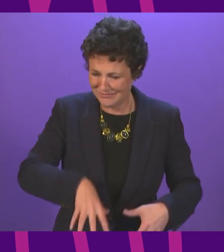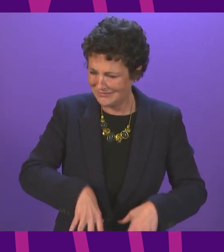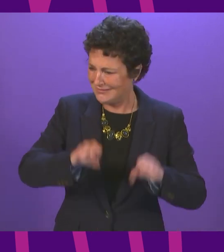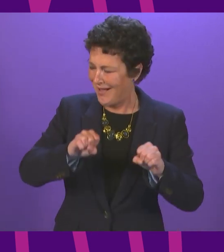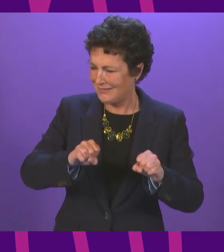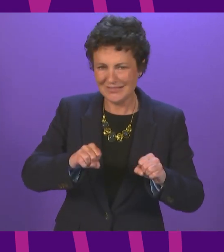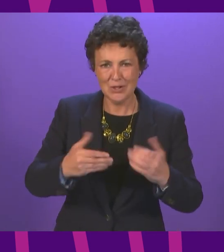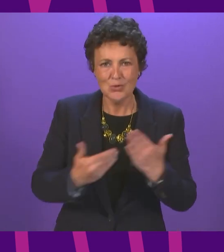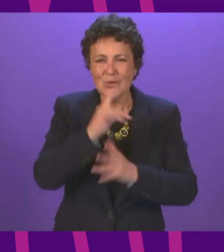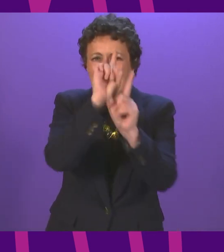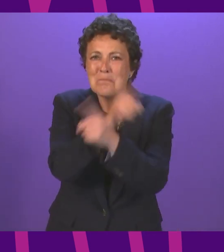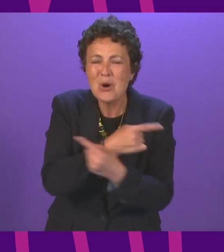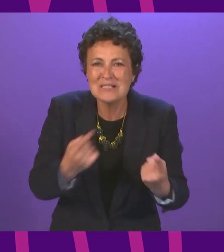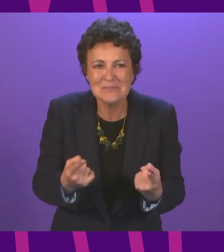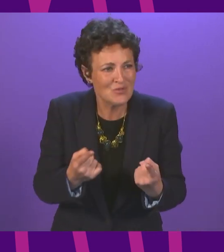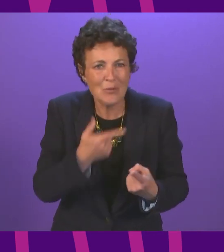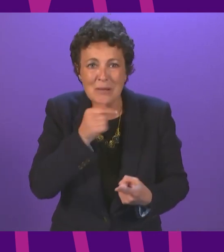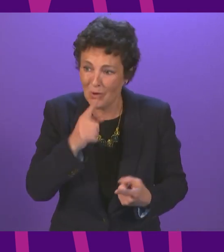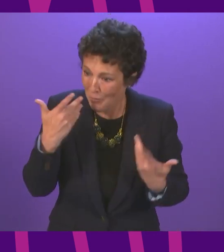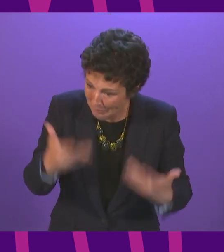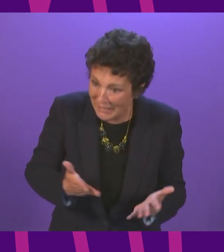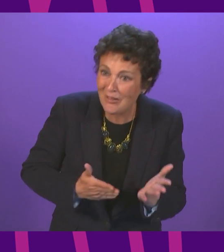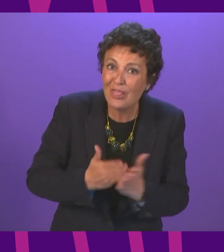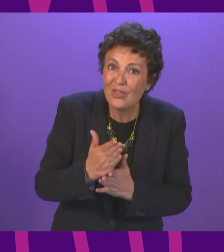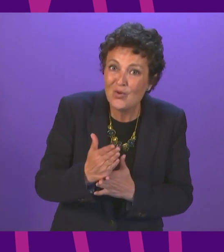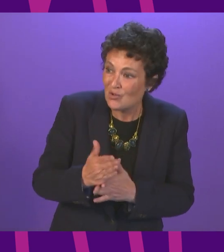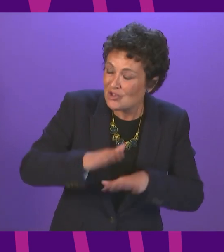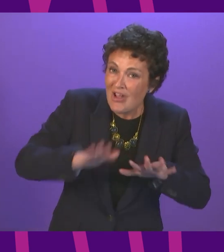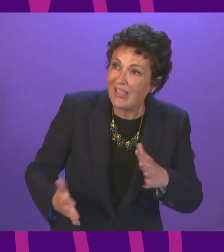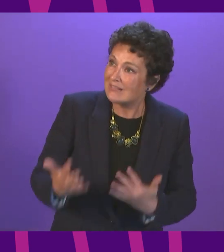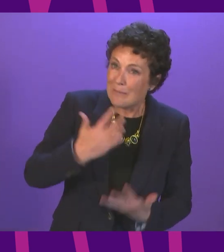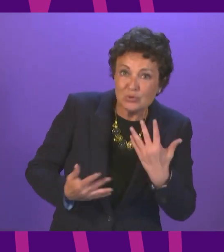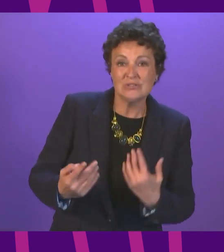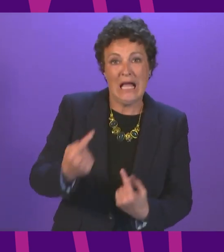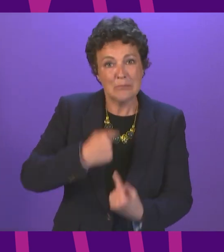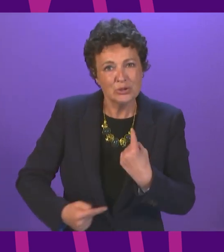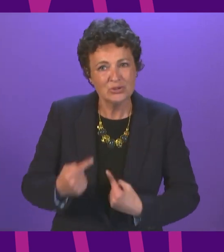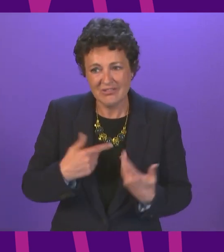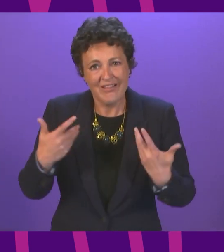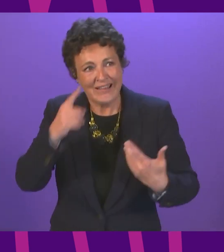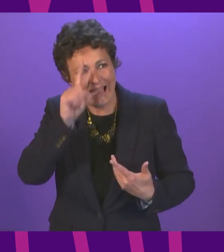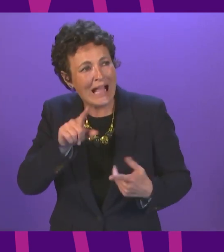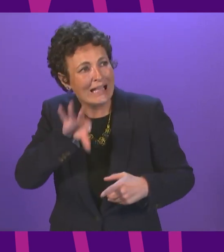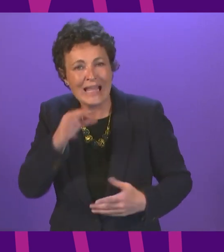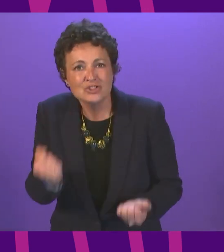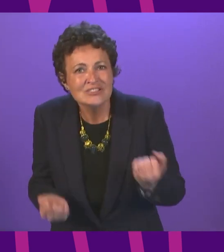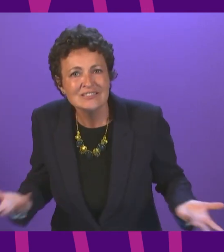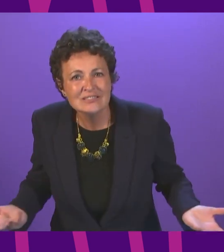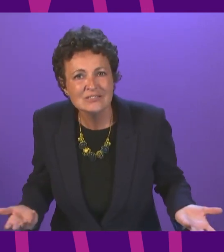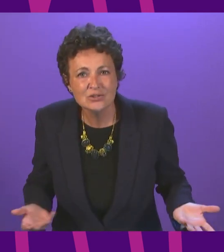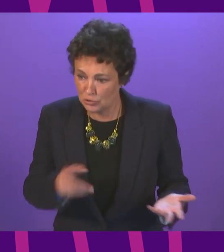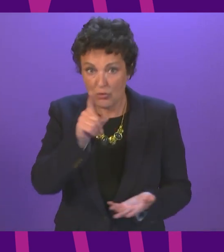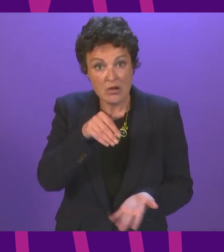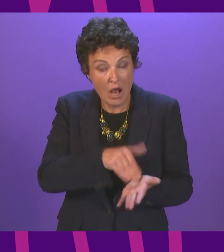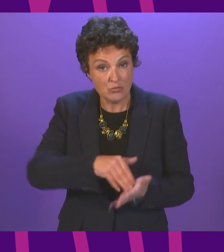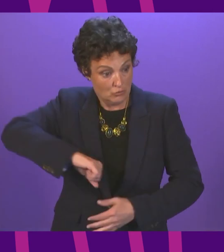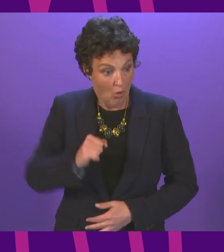many survivors of child abuse. So can I ask what impact does this have on the considerations for the government as it sets up Redress